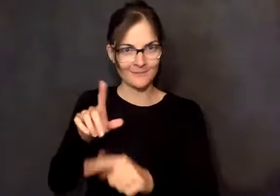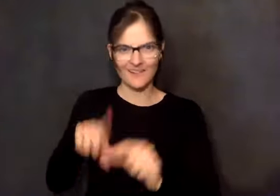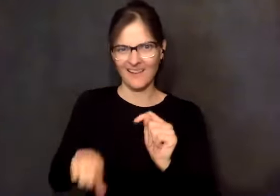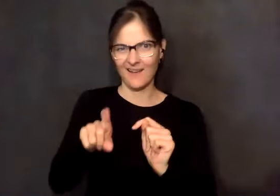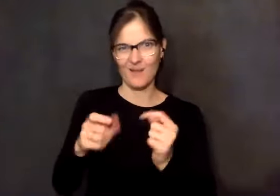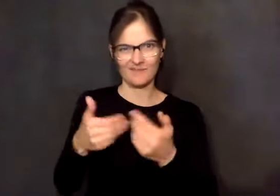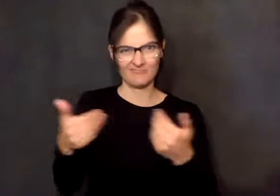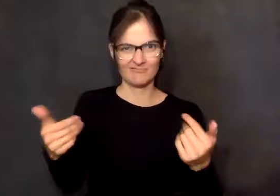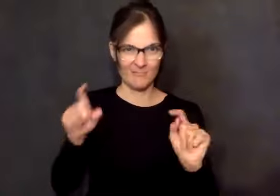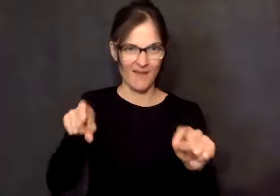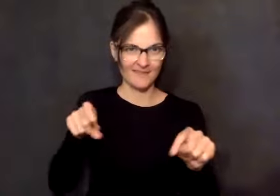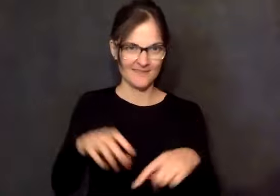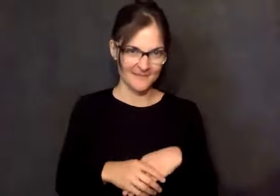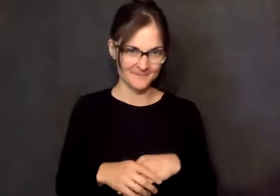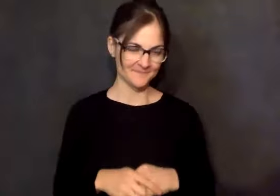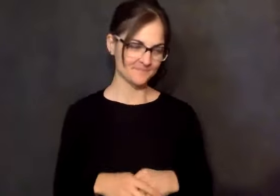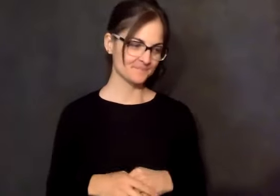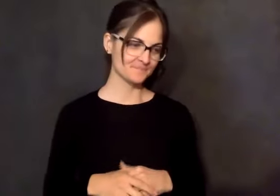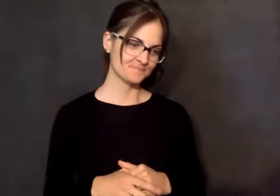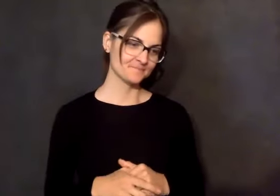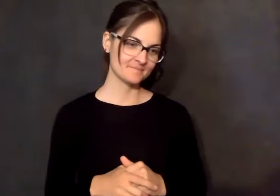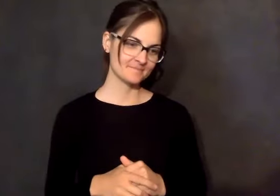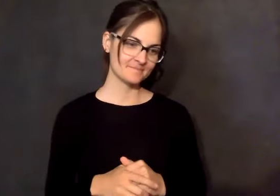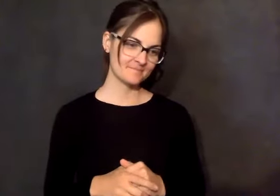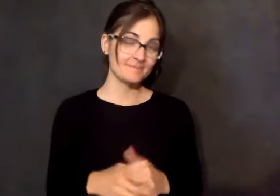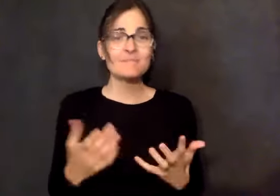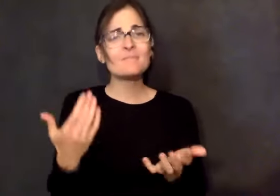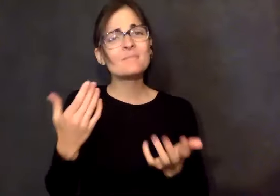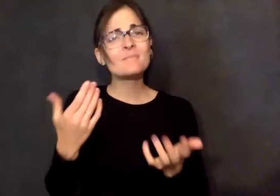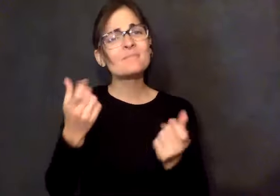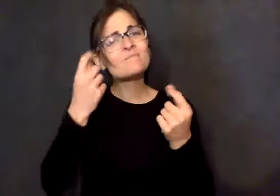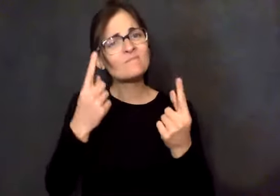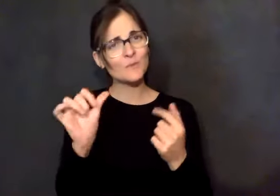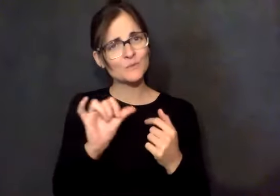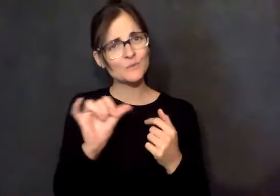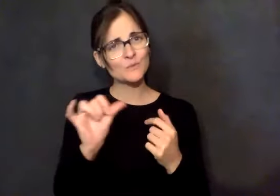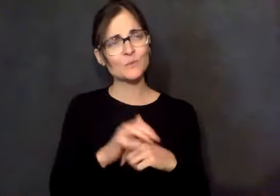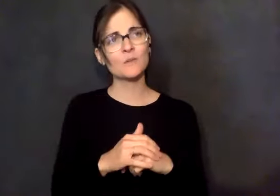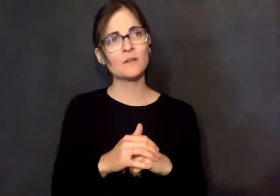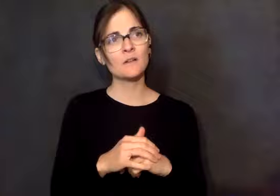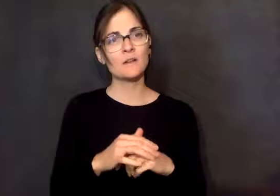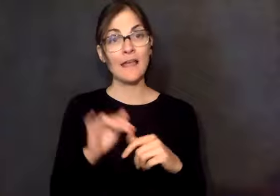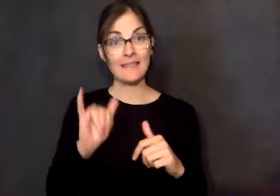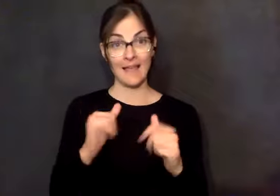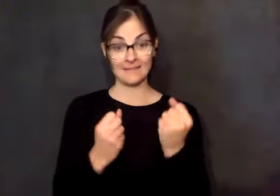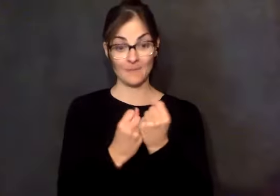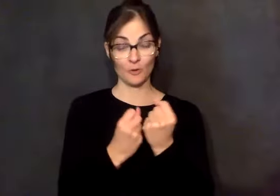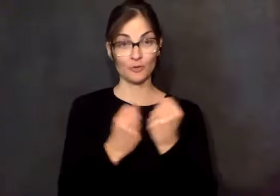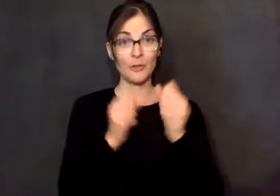so many people that he sponsored and so many, they become like part of the family, but their family is a part of